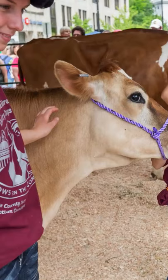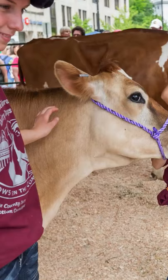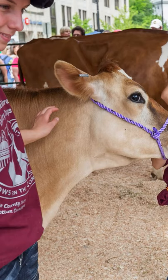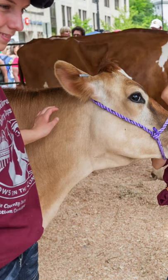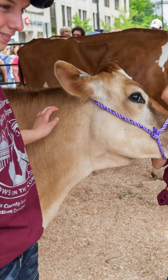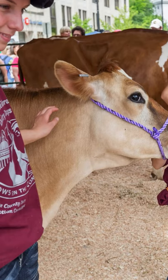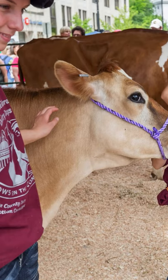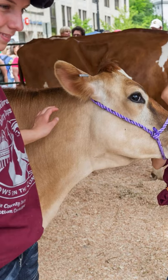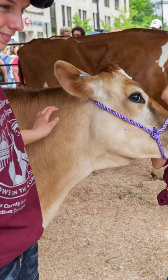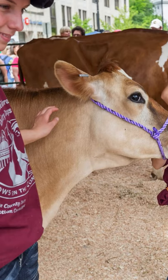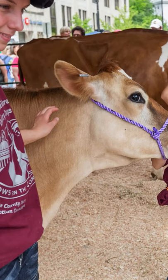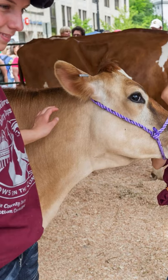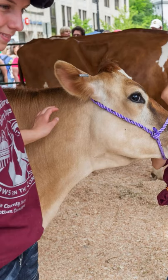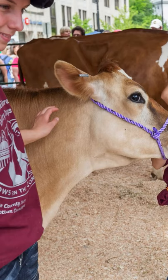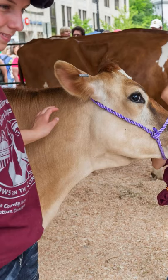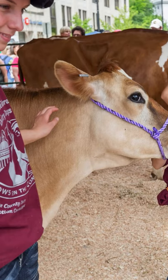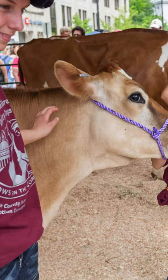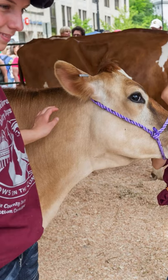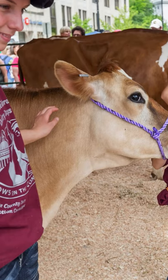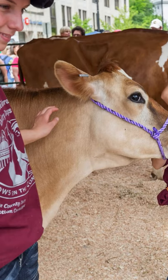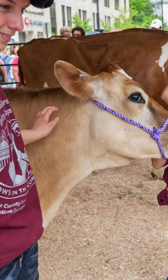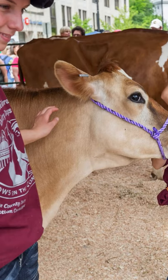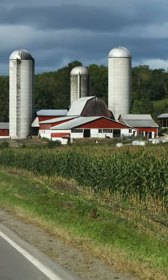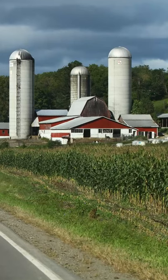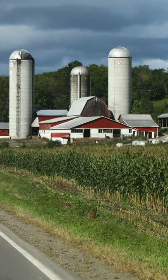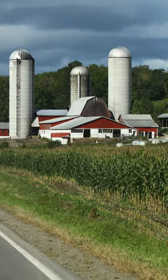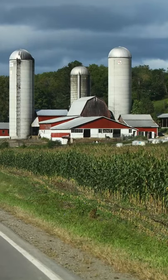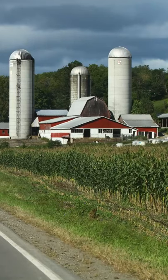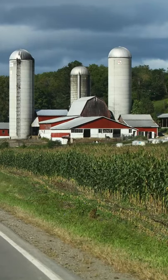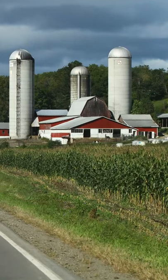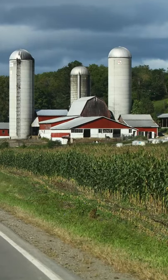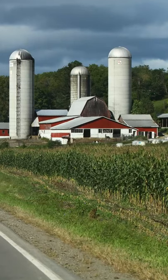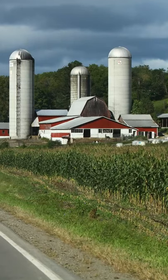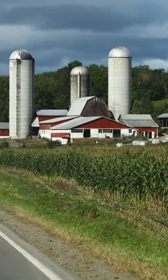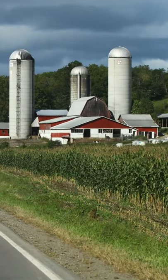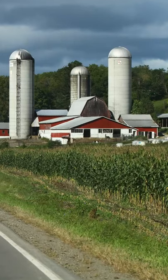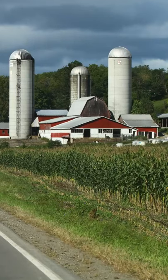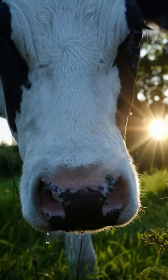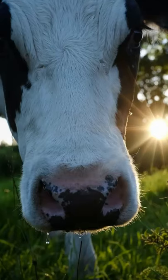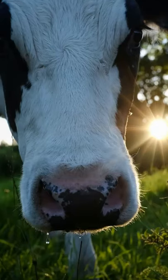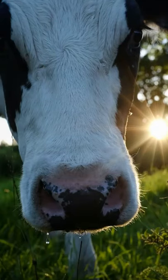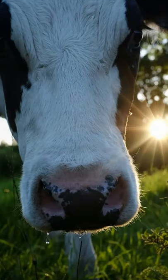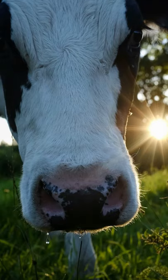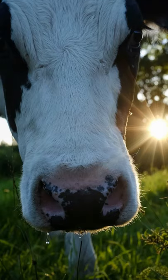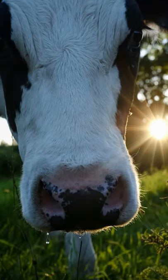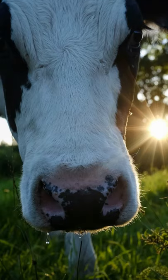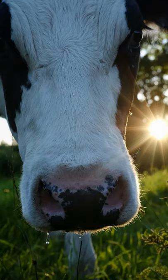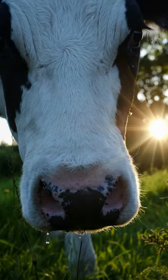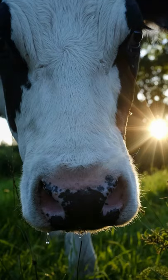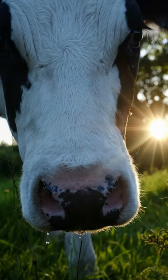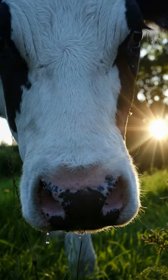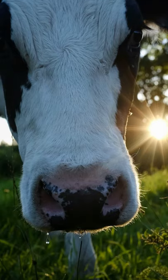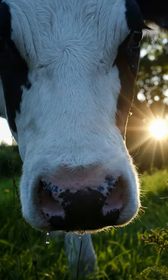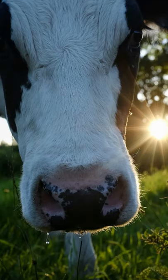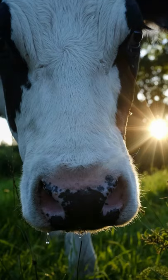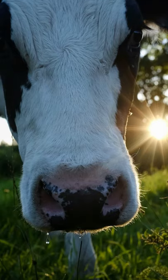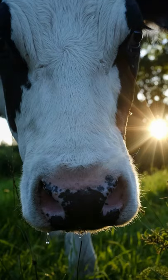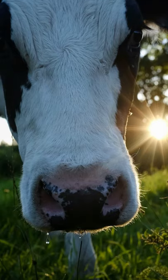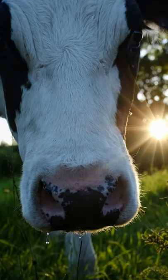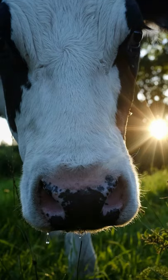also befriend different animals and people. My uncle worked on a farm, and there used to be a cow there called 101. He would call